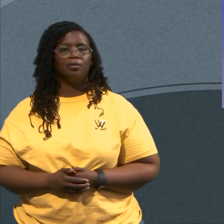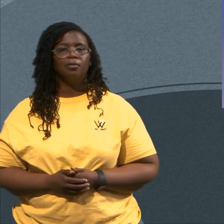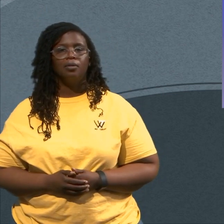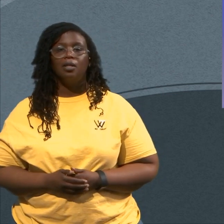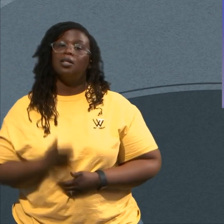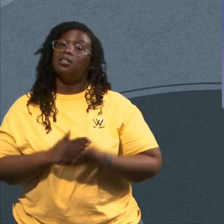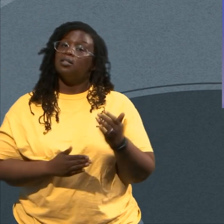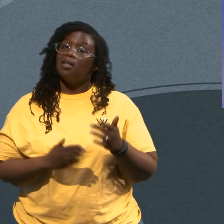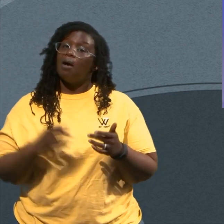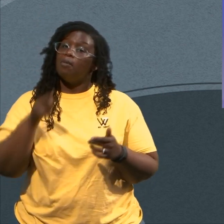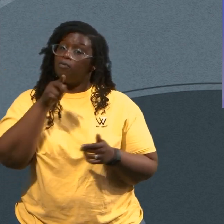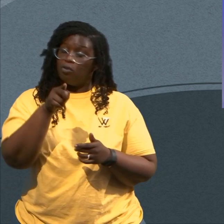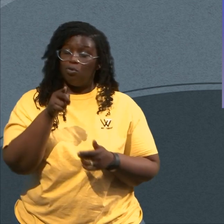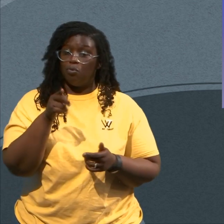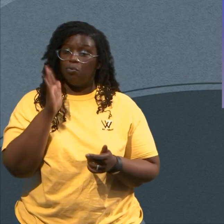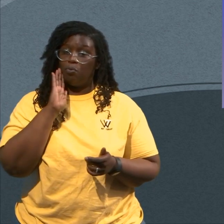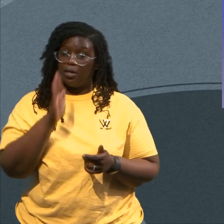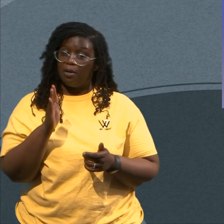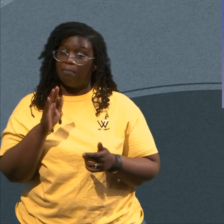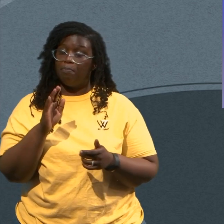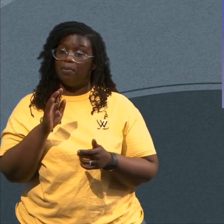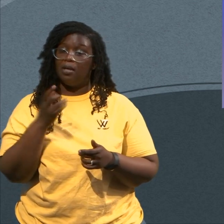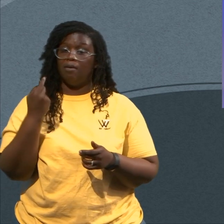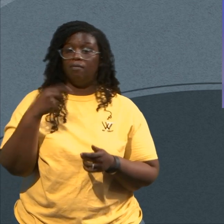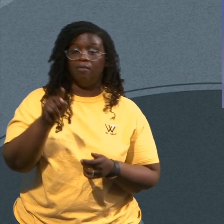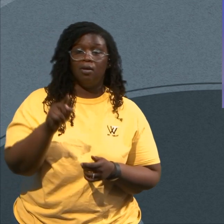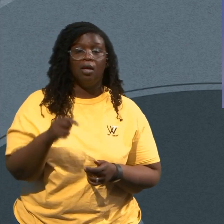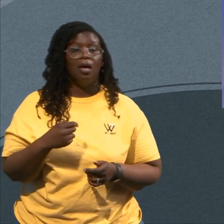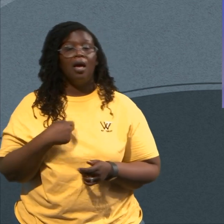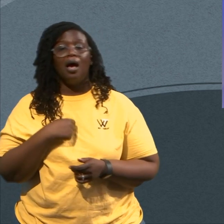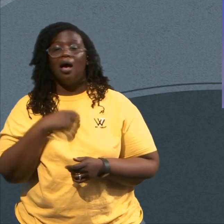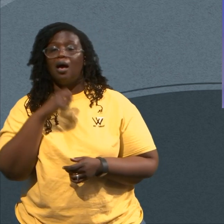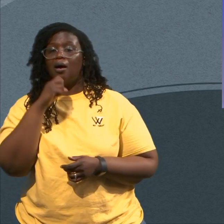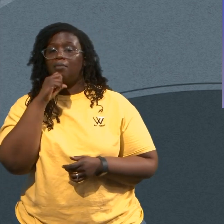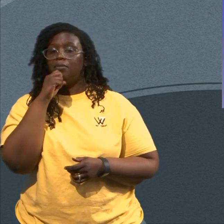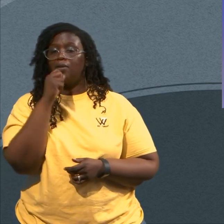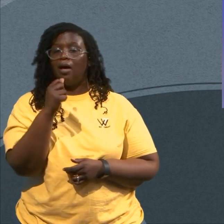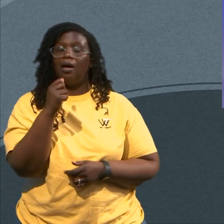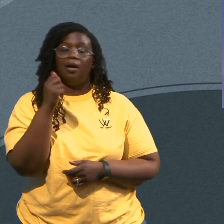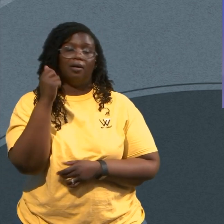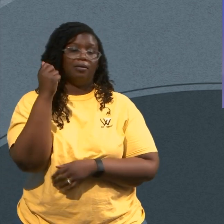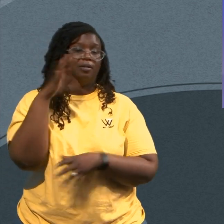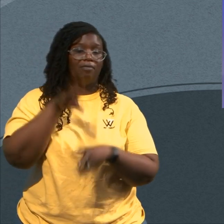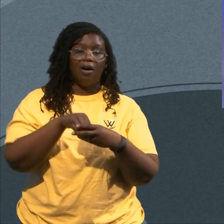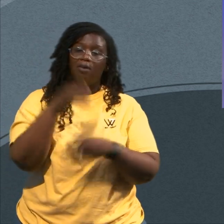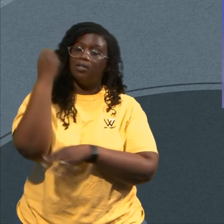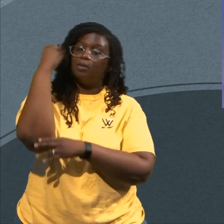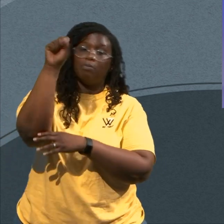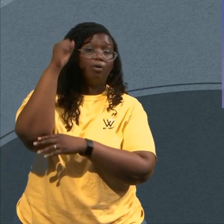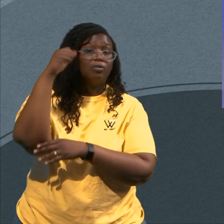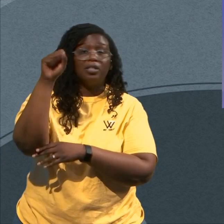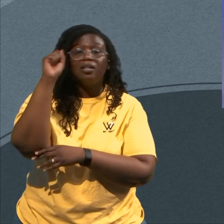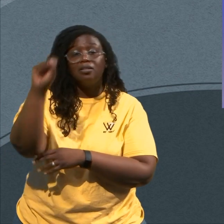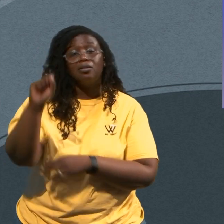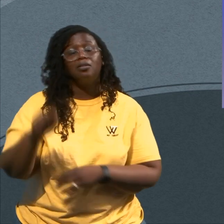I'm Not I'm Not Participating In No Protest I'm Not Going Out Nowhere I Marching Nowhere I Am Going To Say This To You